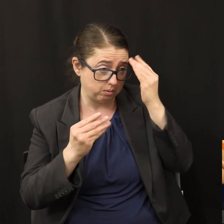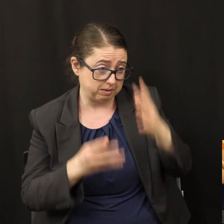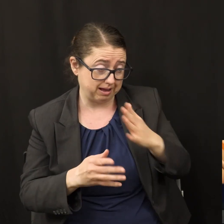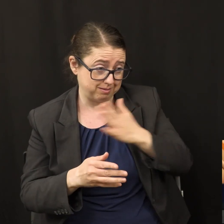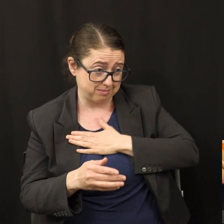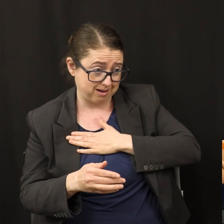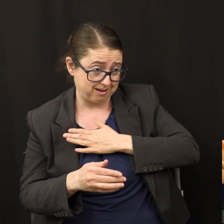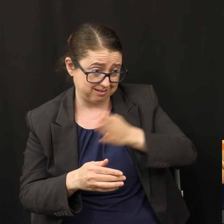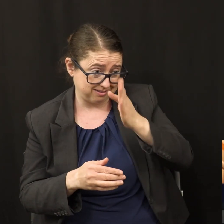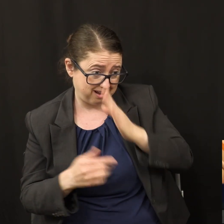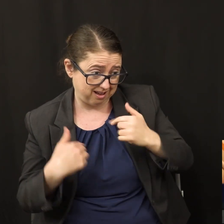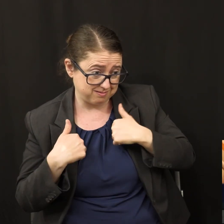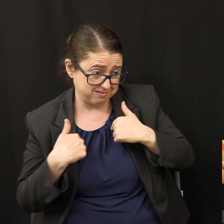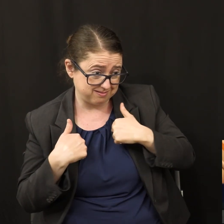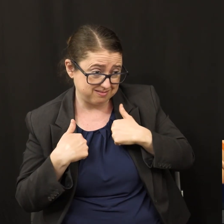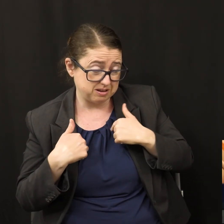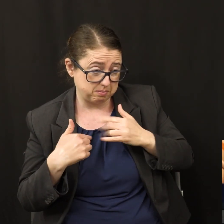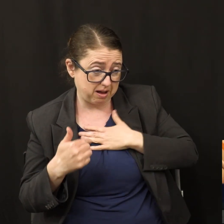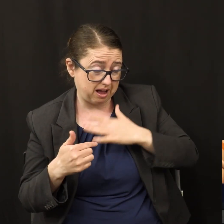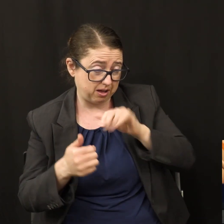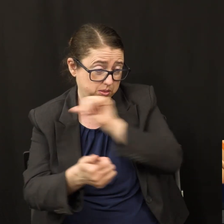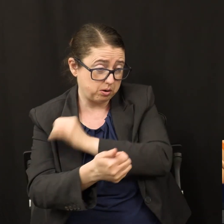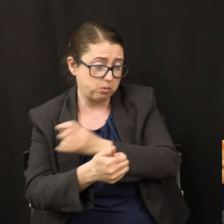that's the issue it's very simple